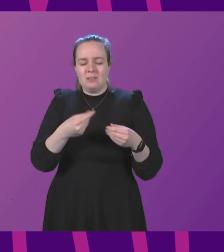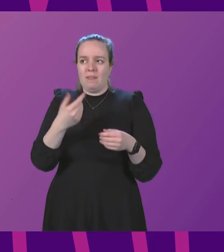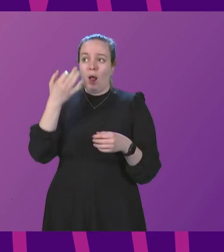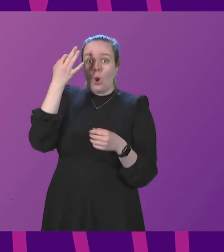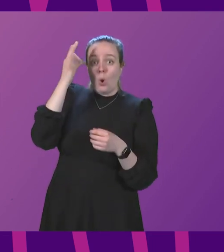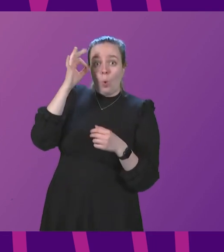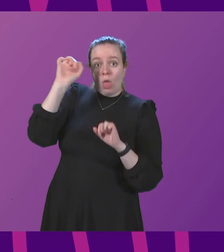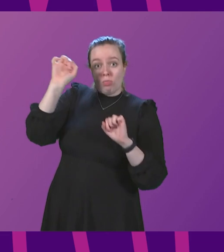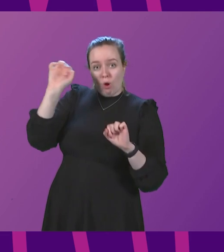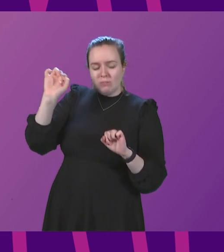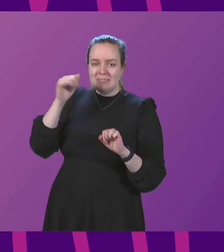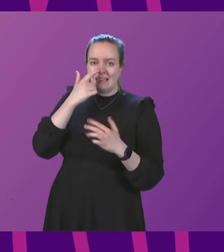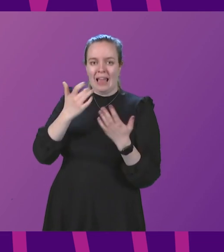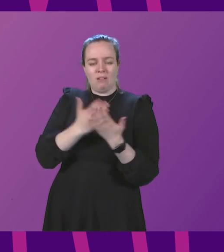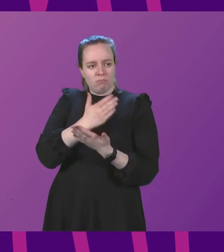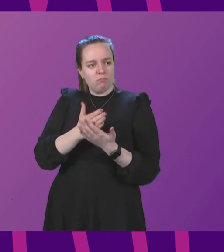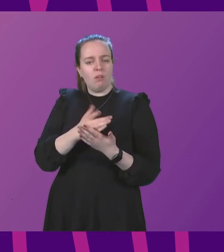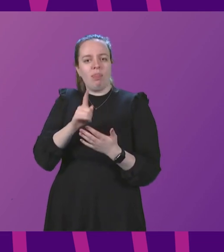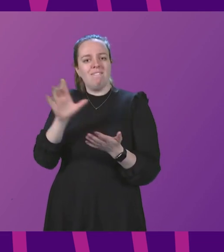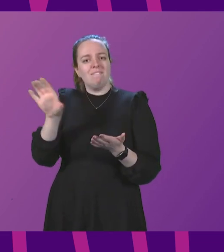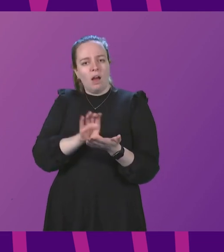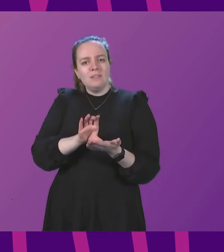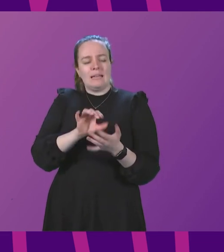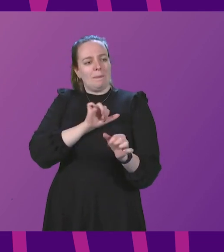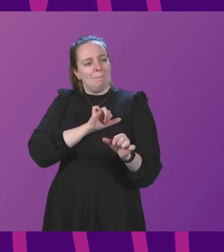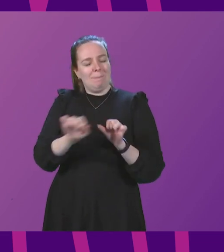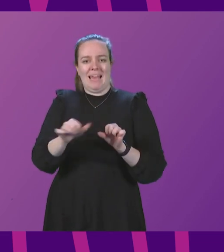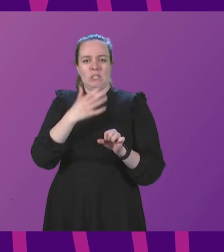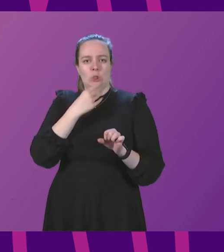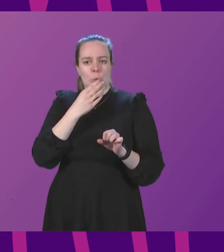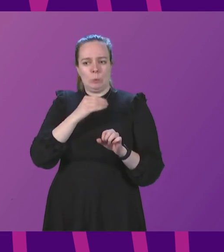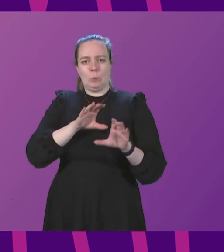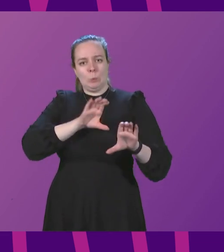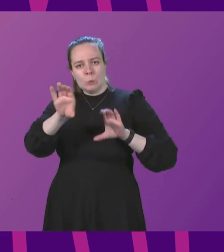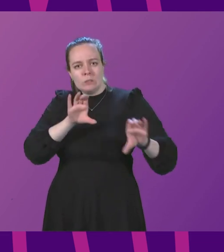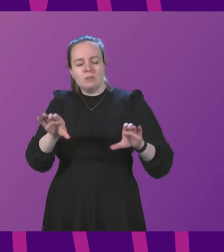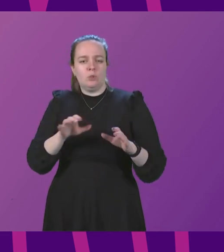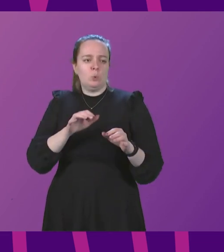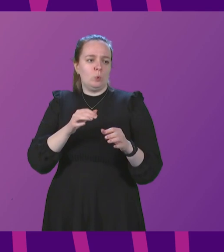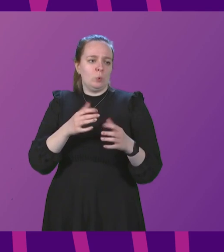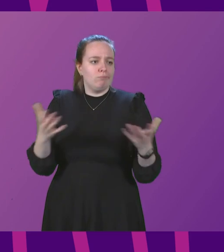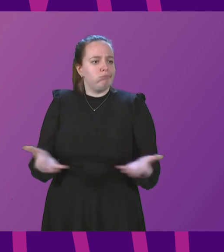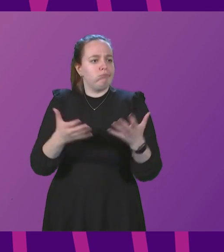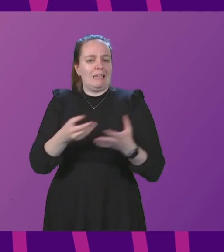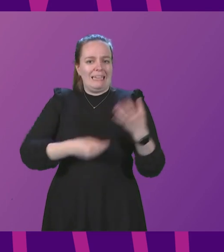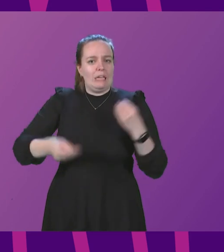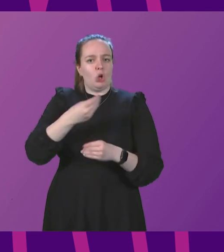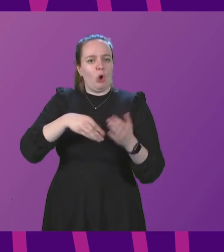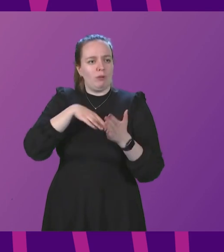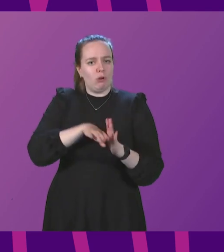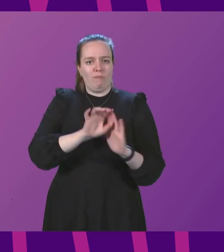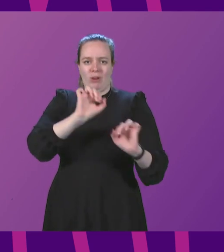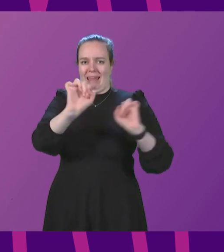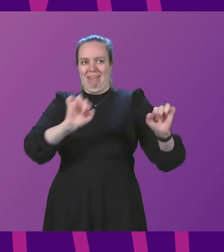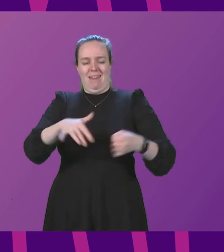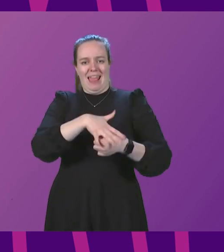authorities will have to ensure that this funding can be best used to maximise economic recovery in their respective areas